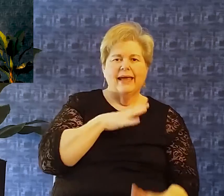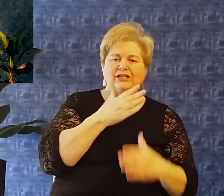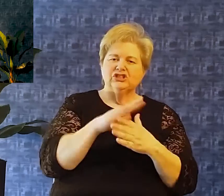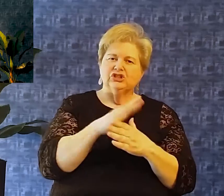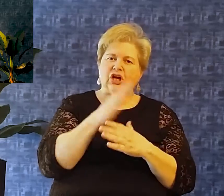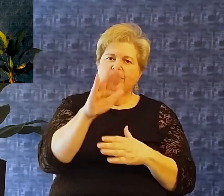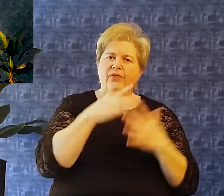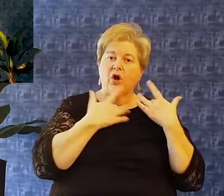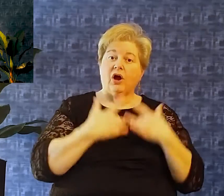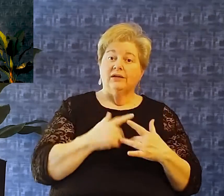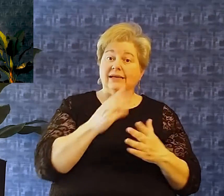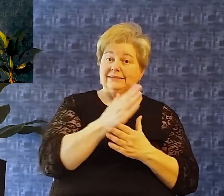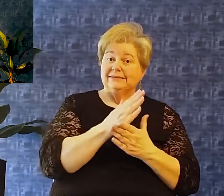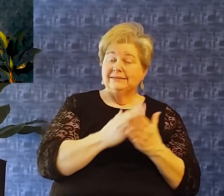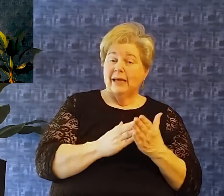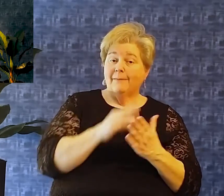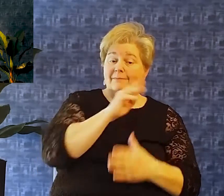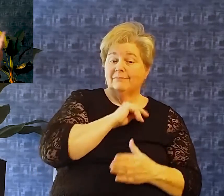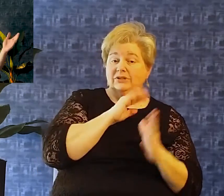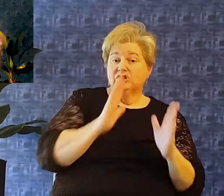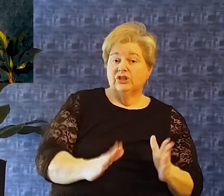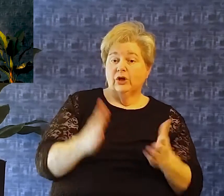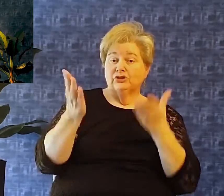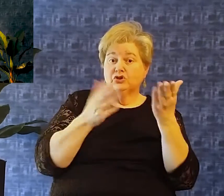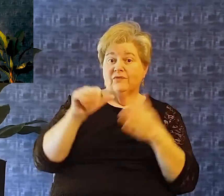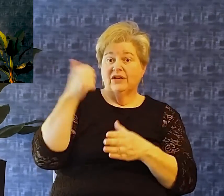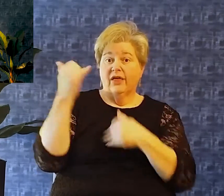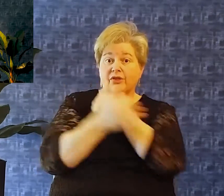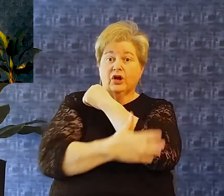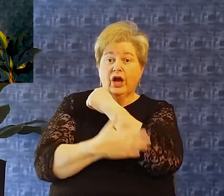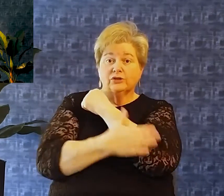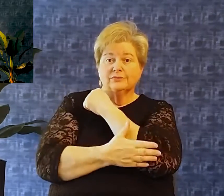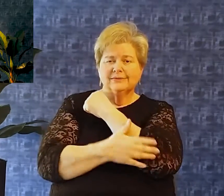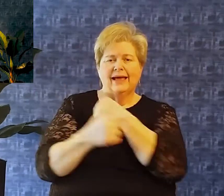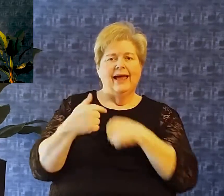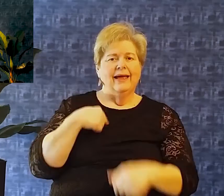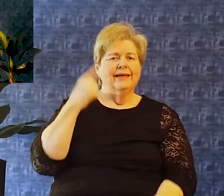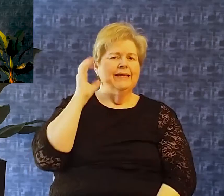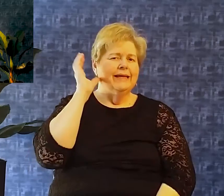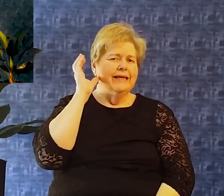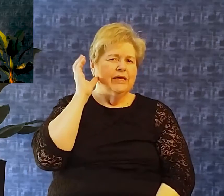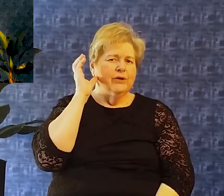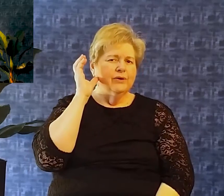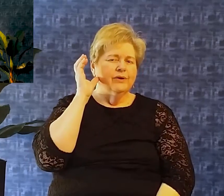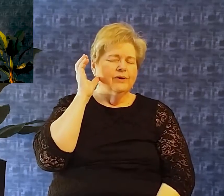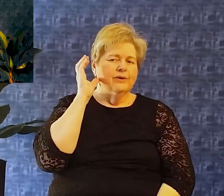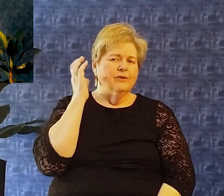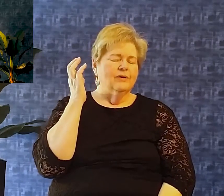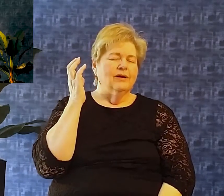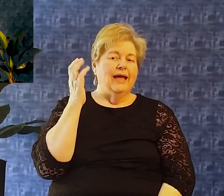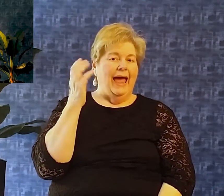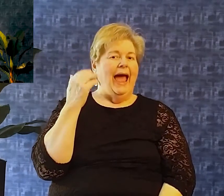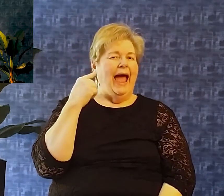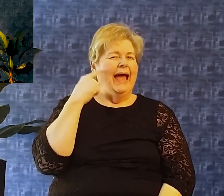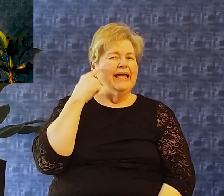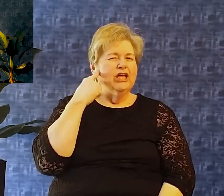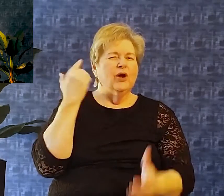what is going on in their heart Some are missionaries serving in other countries And I hear what is going on with them And there is this